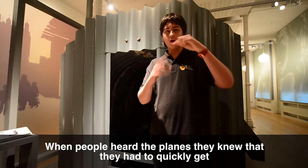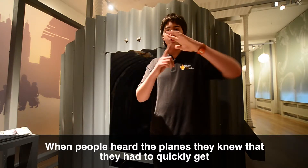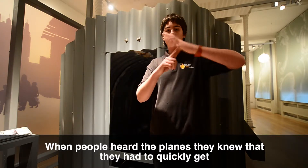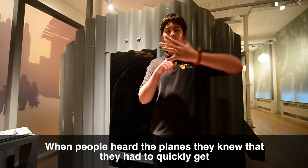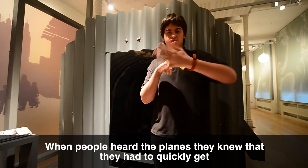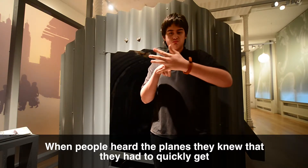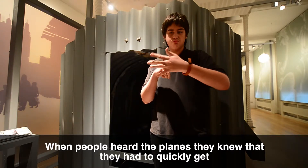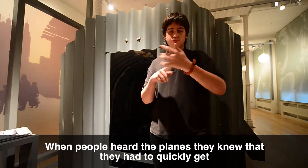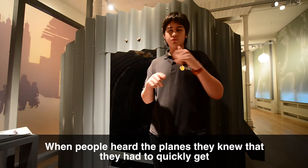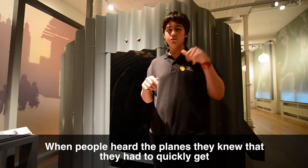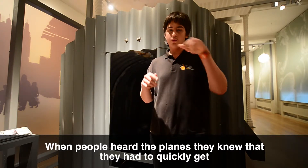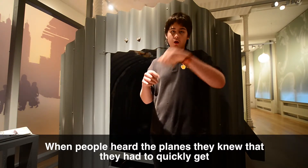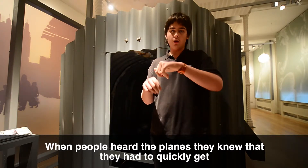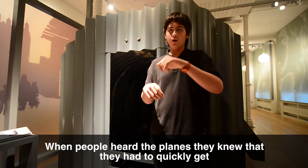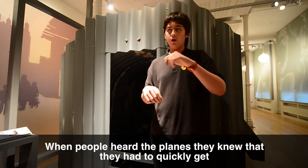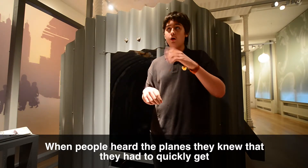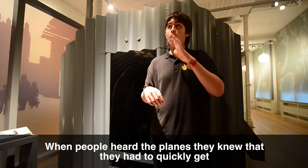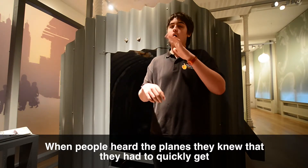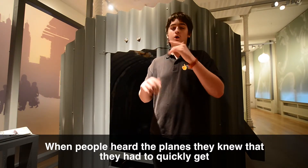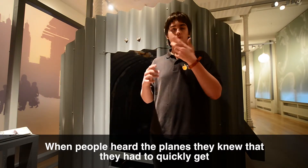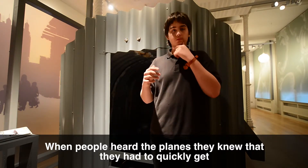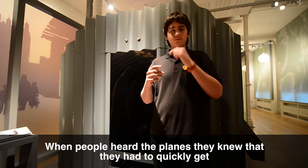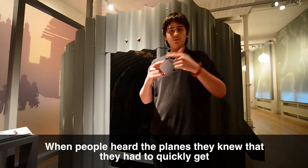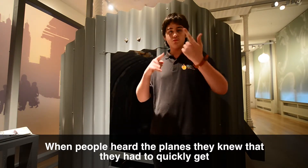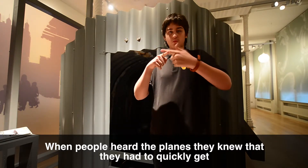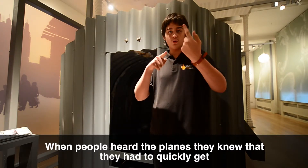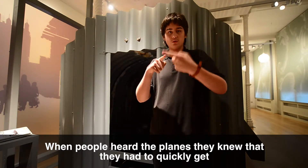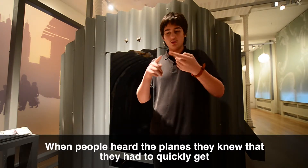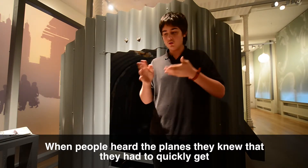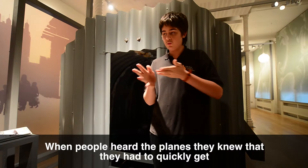had to quickly get into the bunkers so they could hide from the bombs.